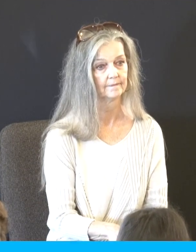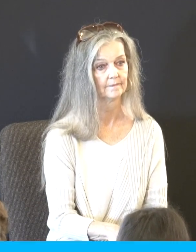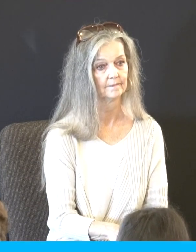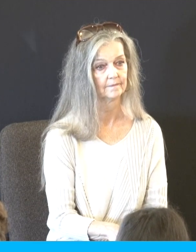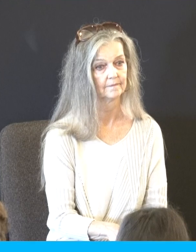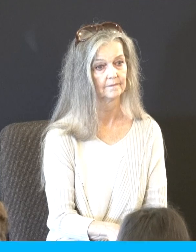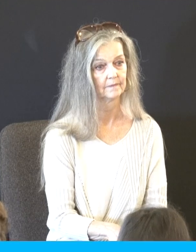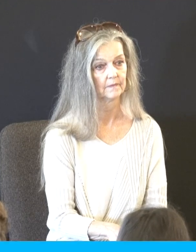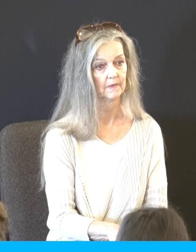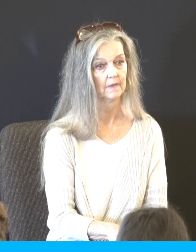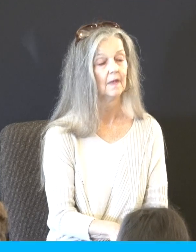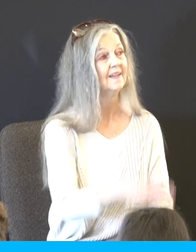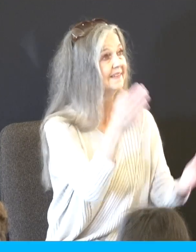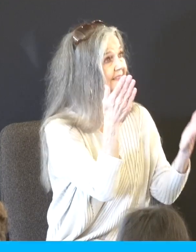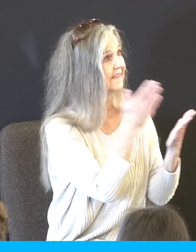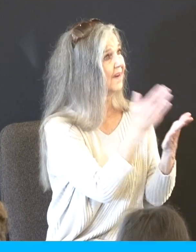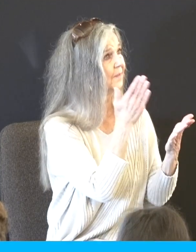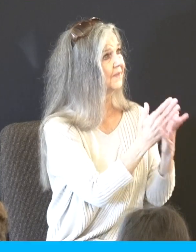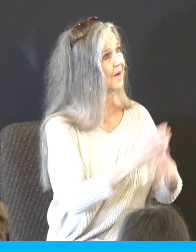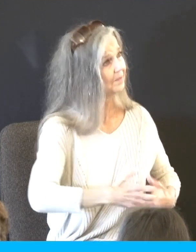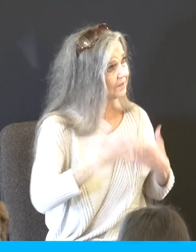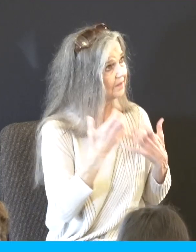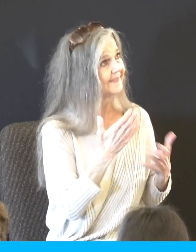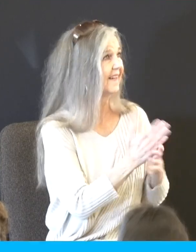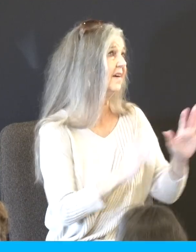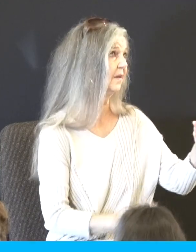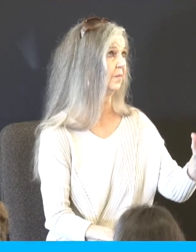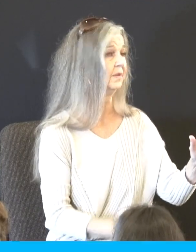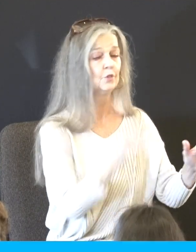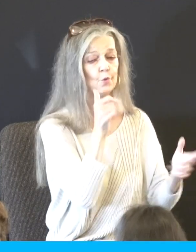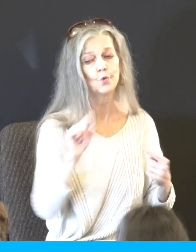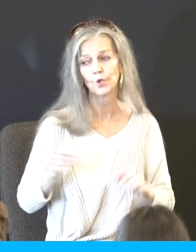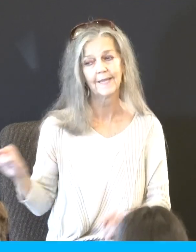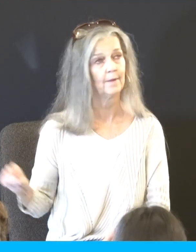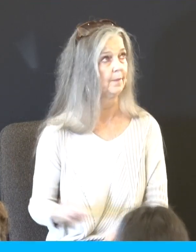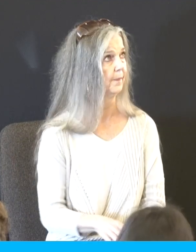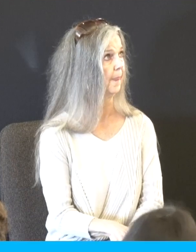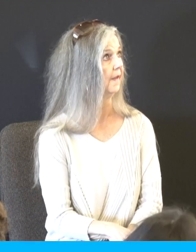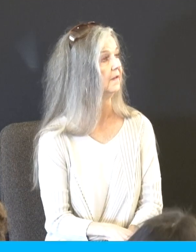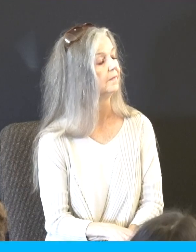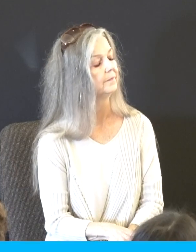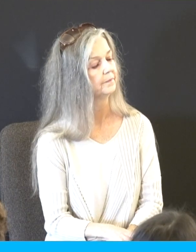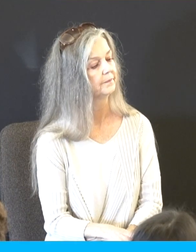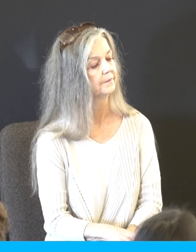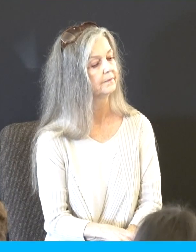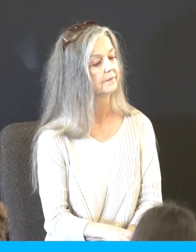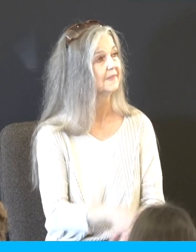Turn from this sad, noisome, inadvertent, whatever, hurting, mischief thing. Repent of this evil against thy